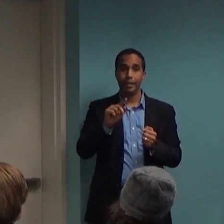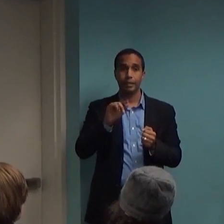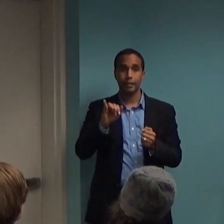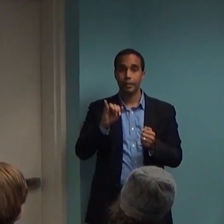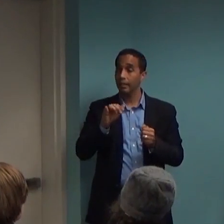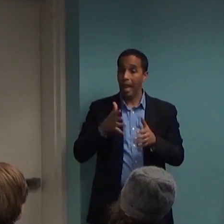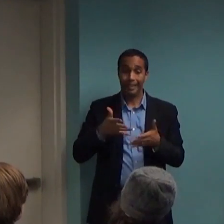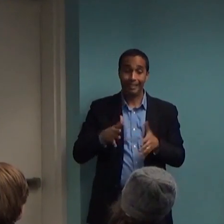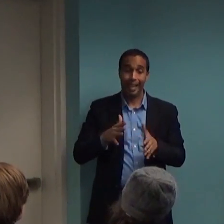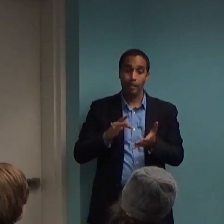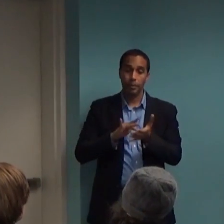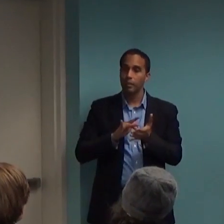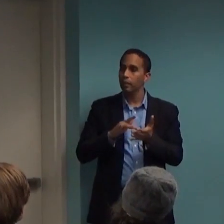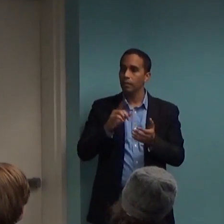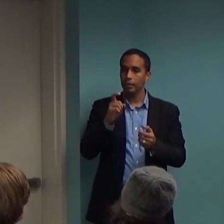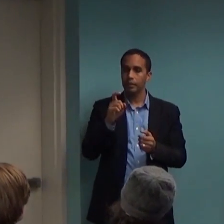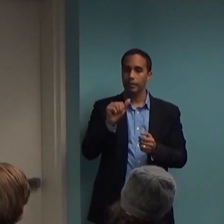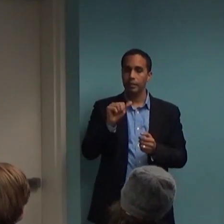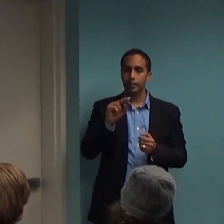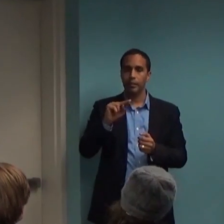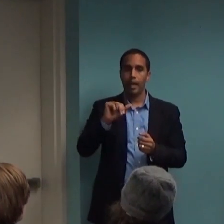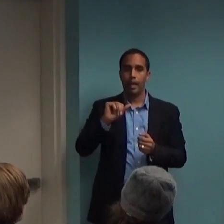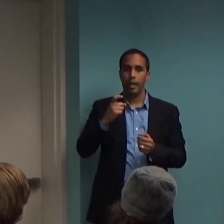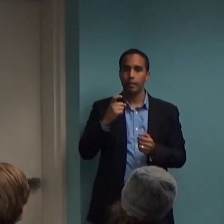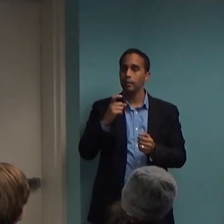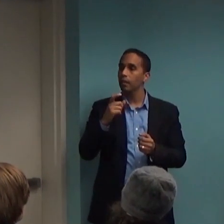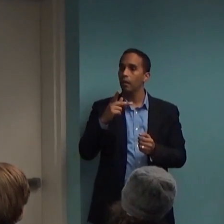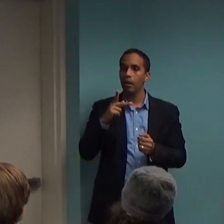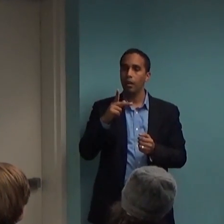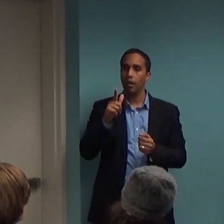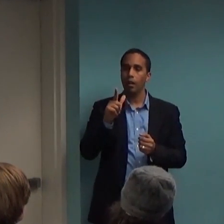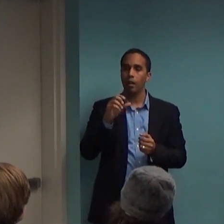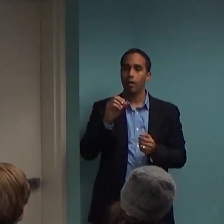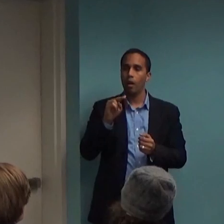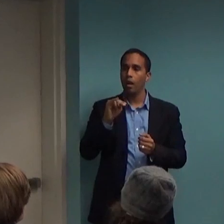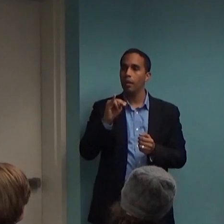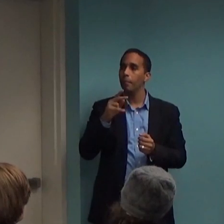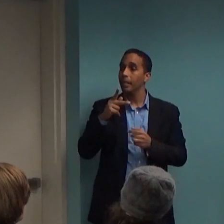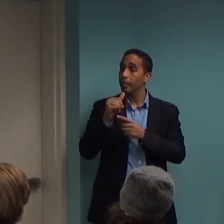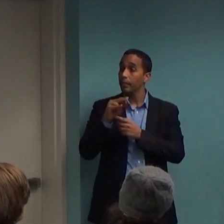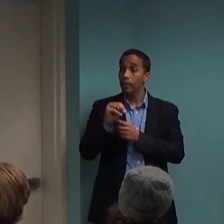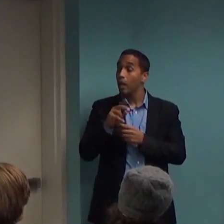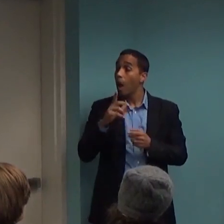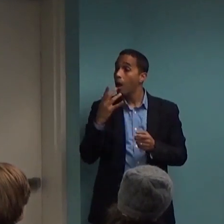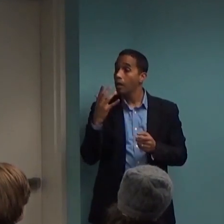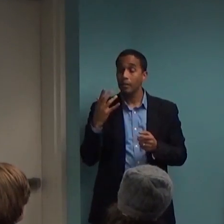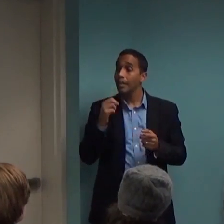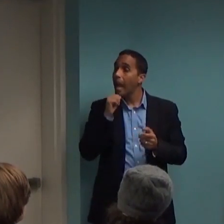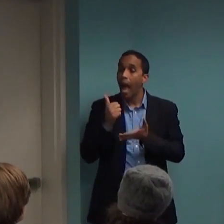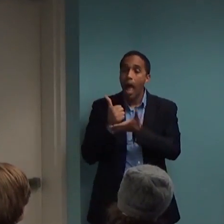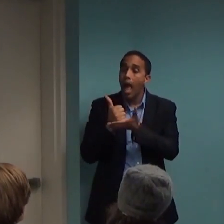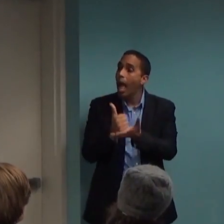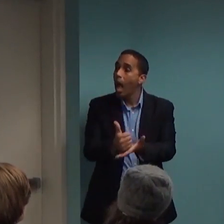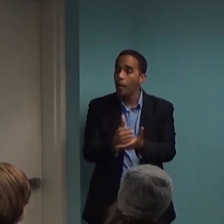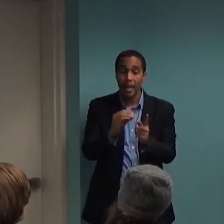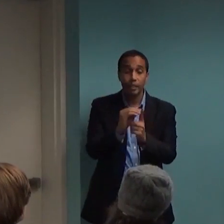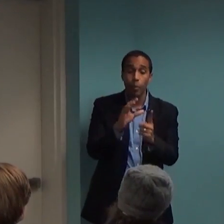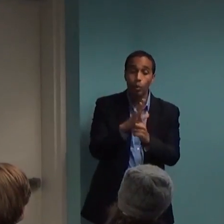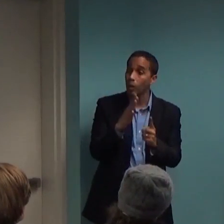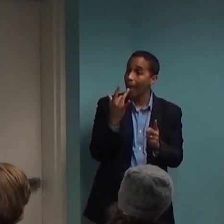things like that, because it suppresses the degree of reaction that comes with doing exposure therapy. So I'm